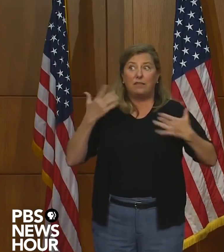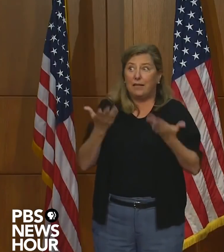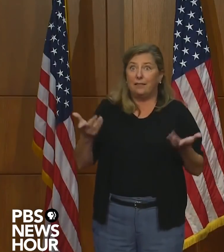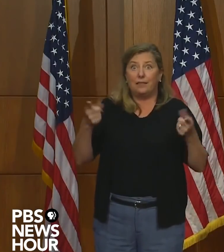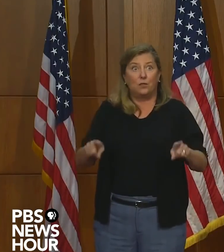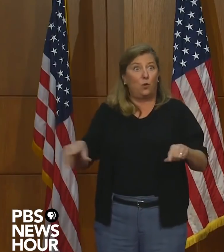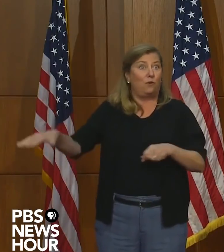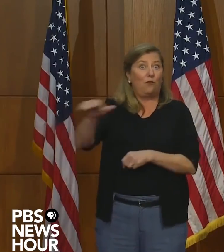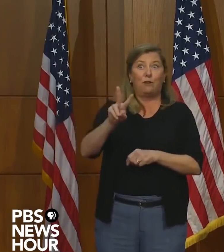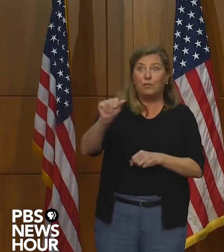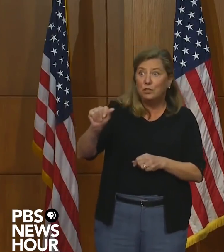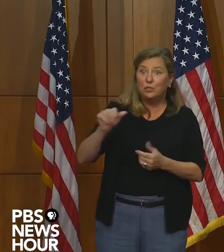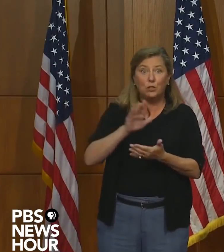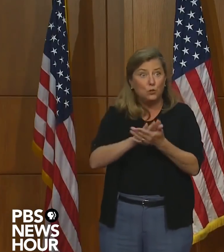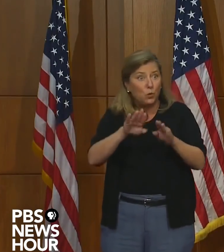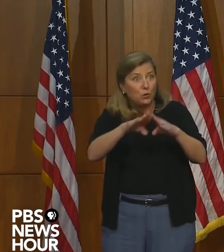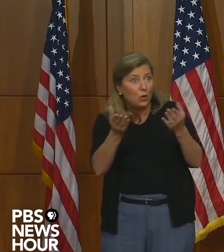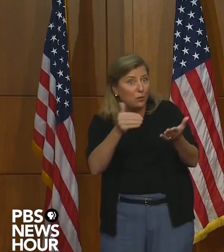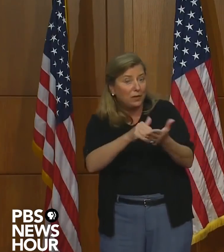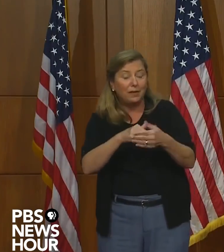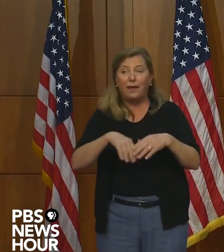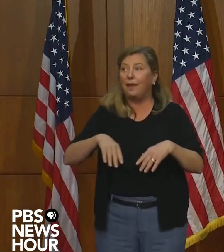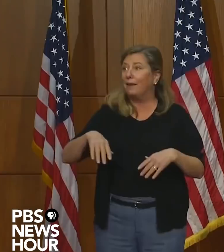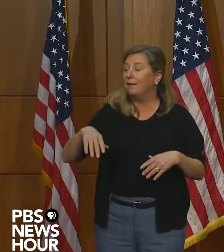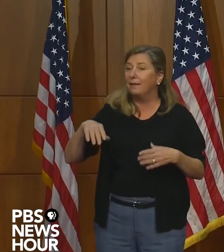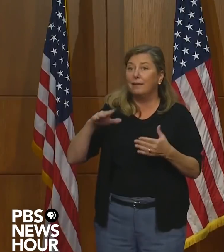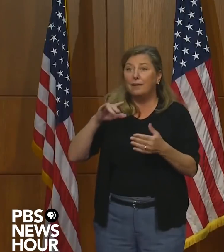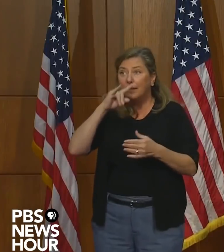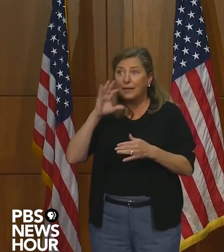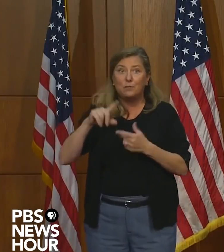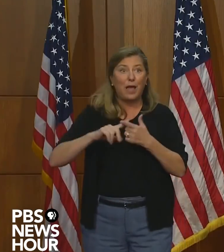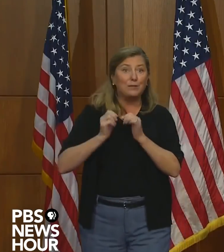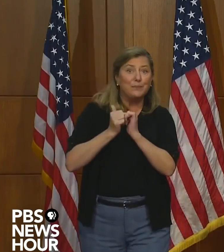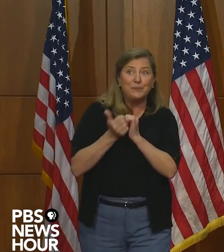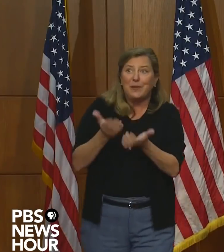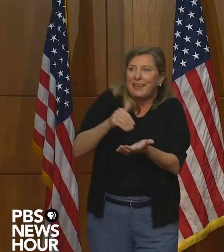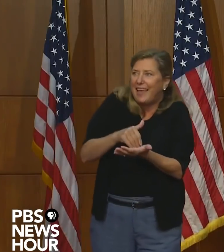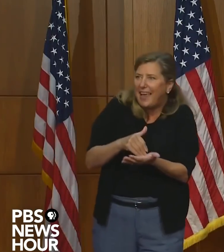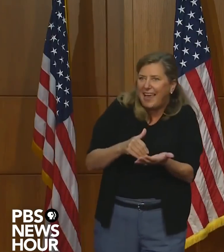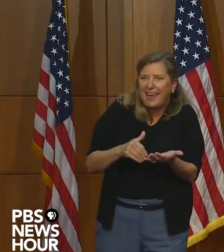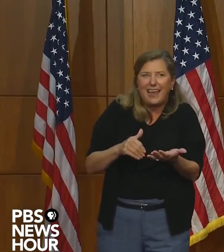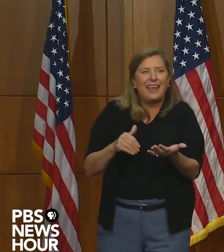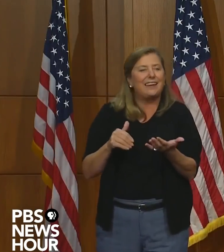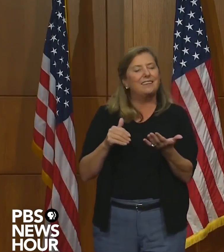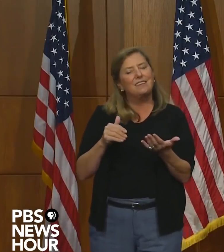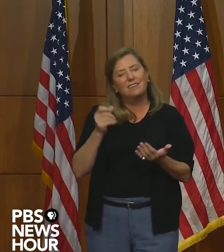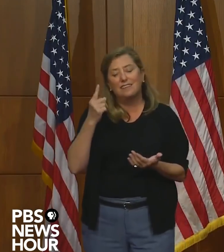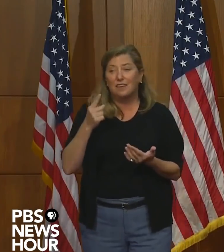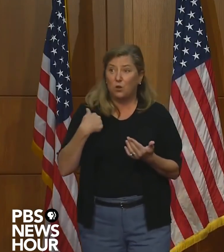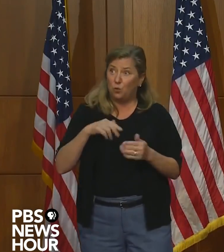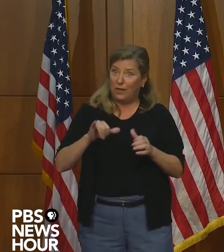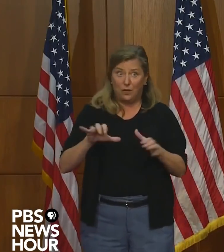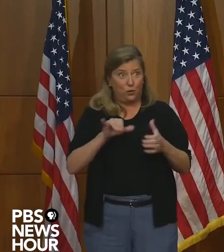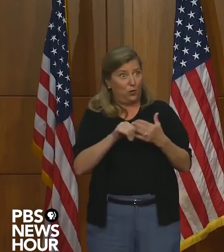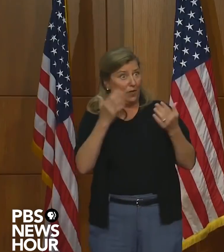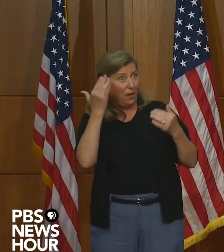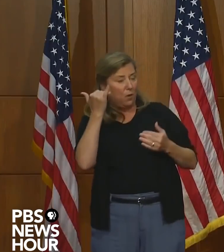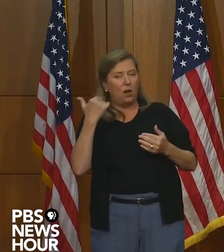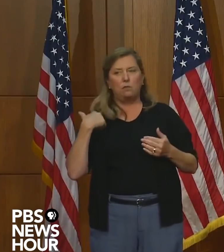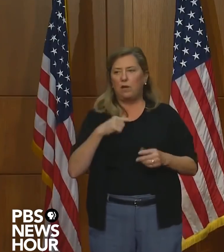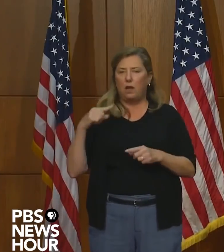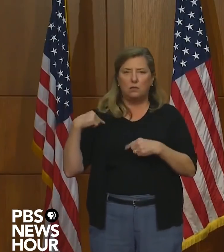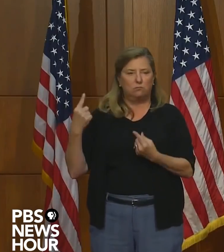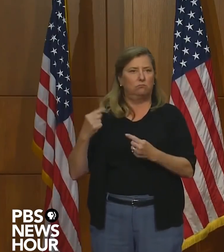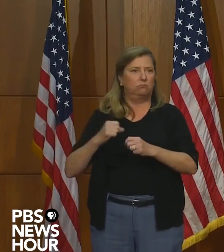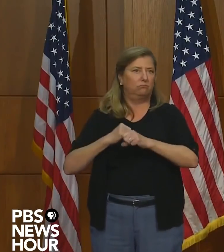reopening of our schools, getting our kids back on the, the athletic fields. And, and we, again, we can only do this because, uh, we've been